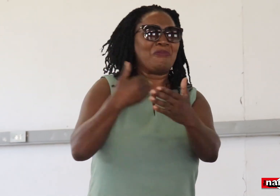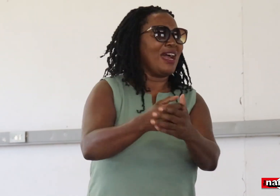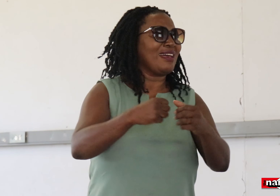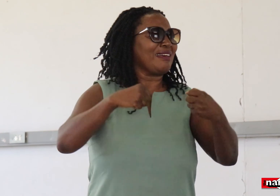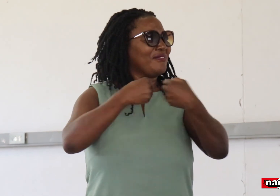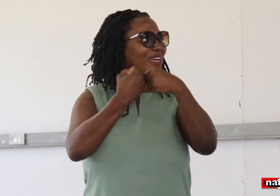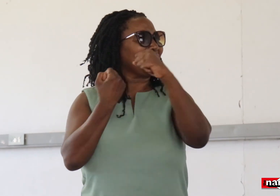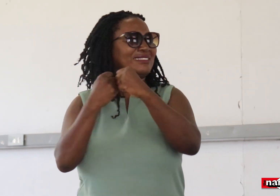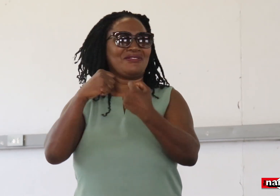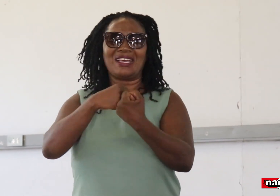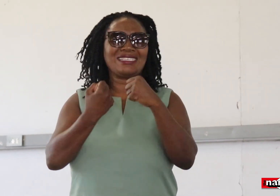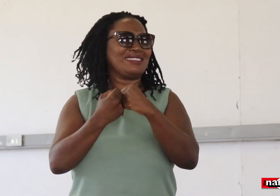Now people